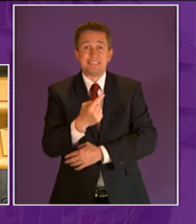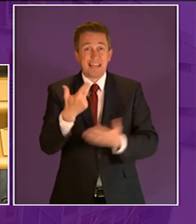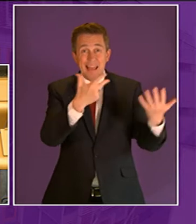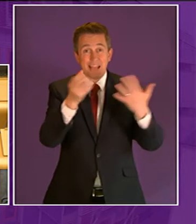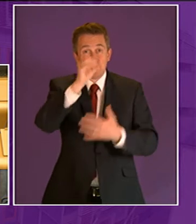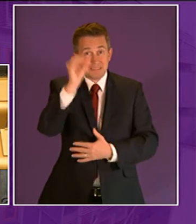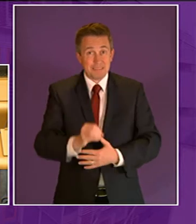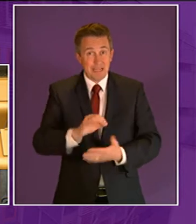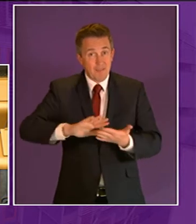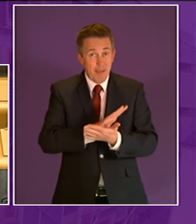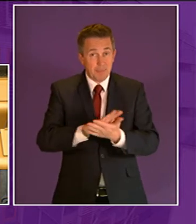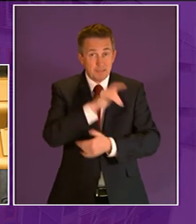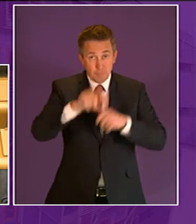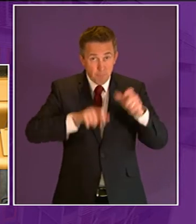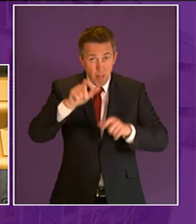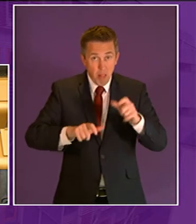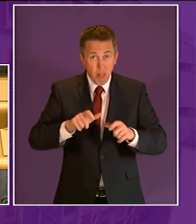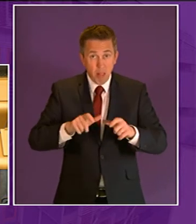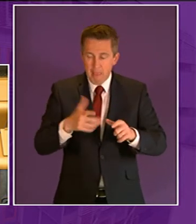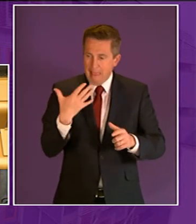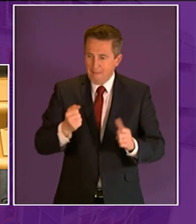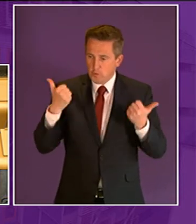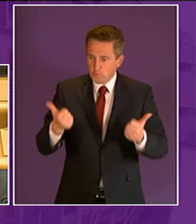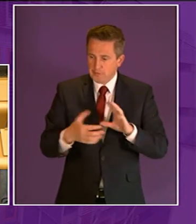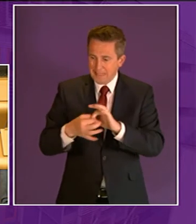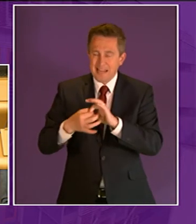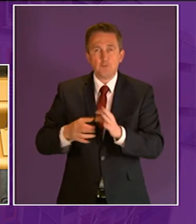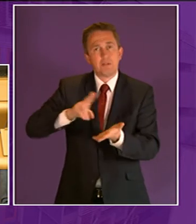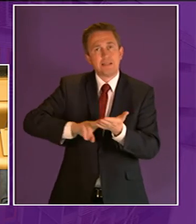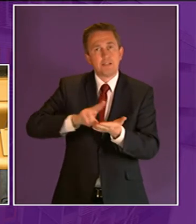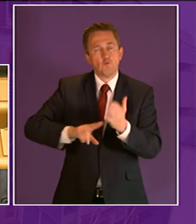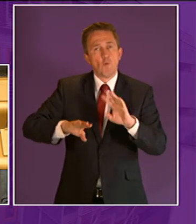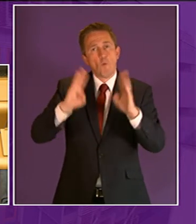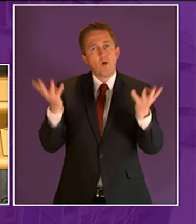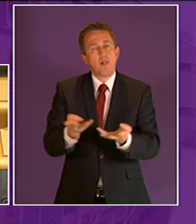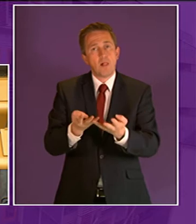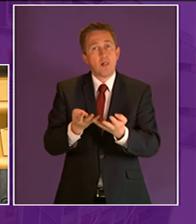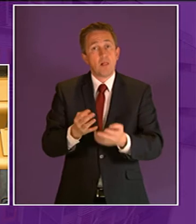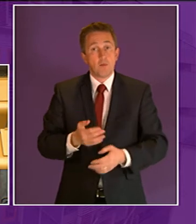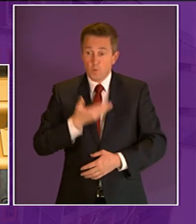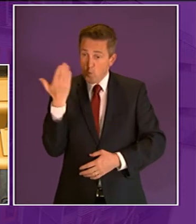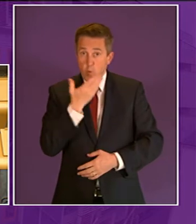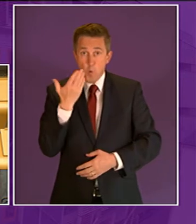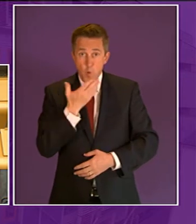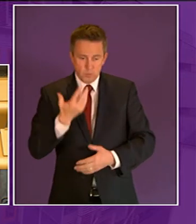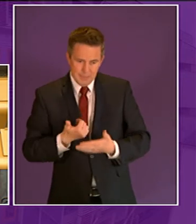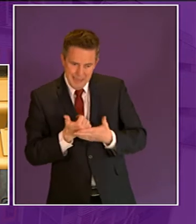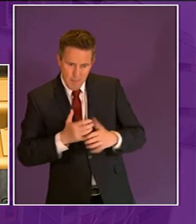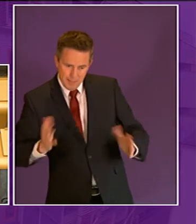uk have a strong connection to the natural world so schools can foster this strong connection at a young age so much the better